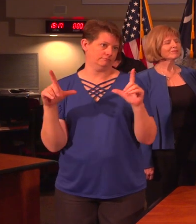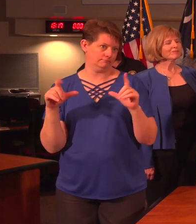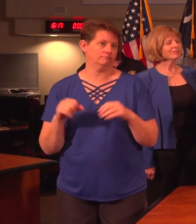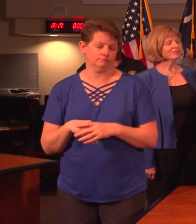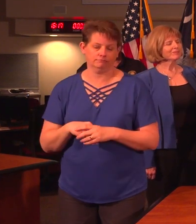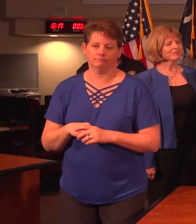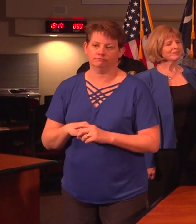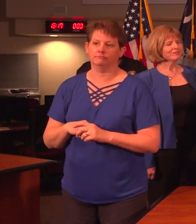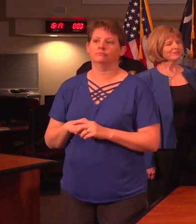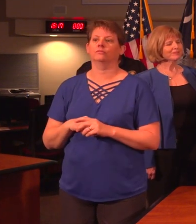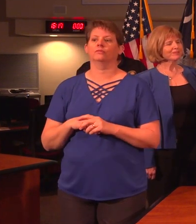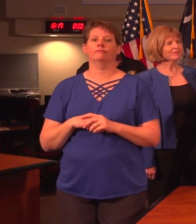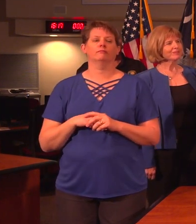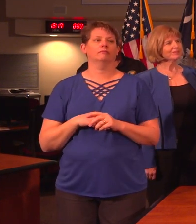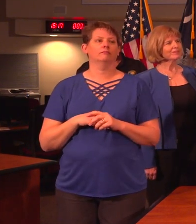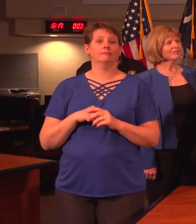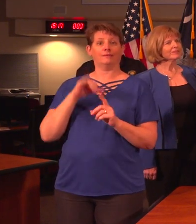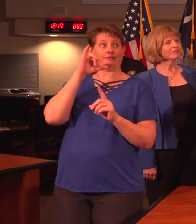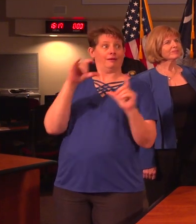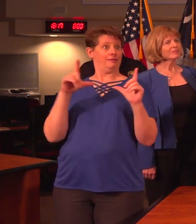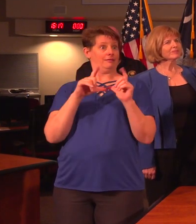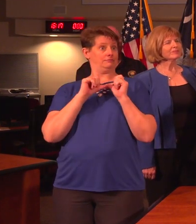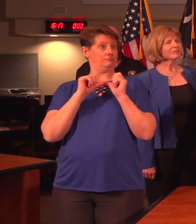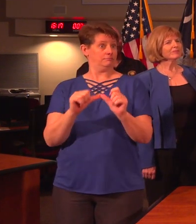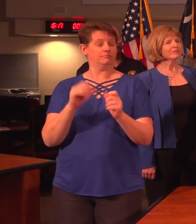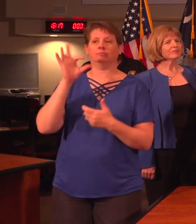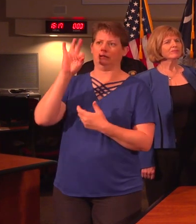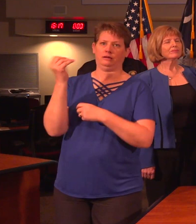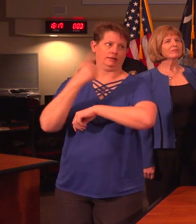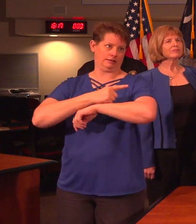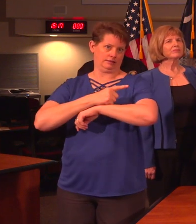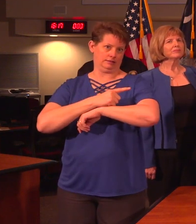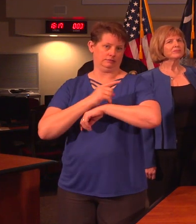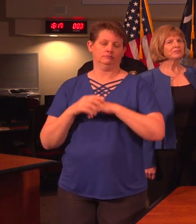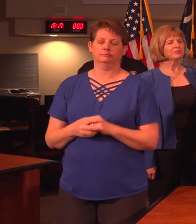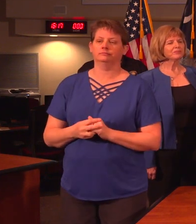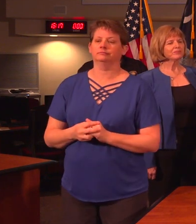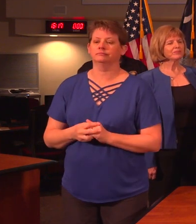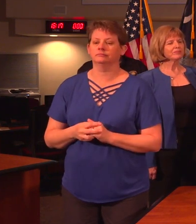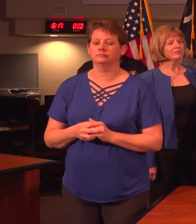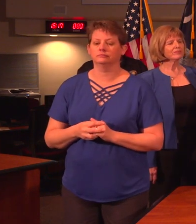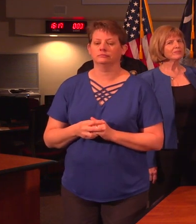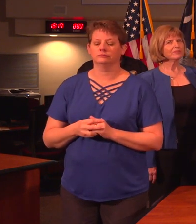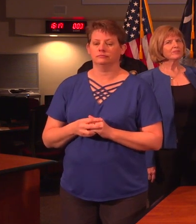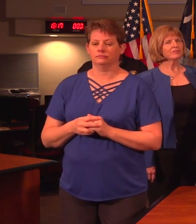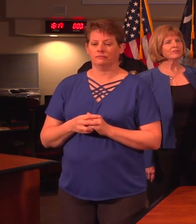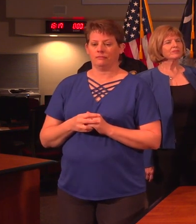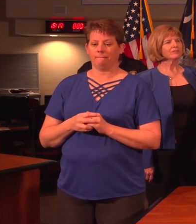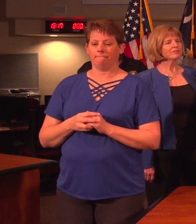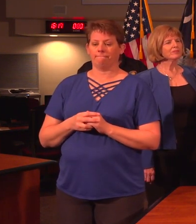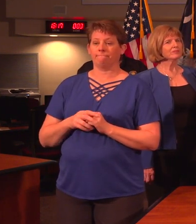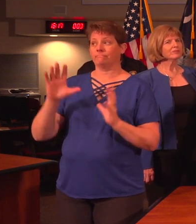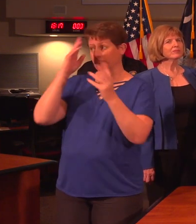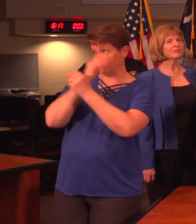will last for 90 days, temporary licenses. I want to emphasize that there is no